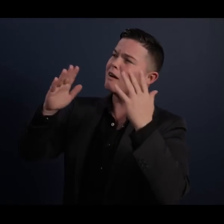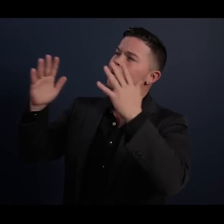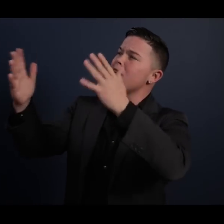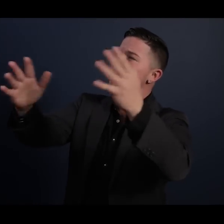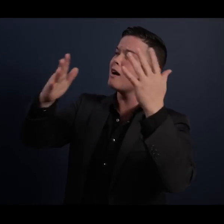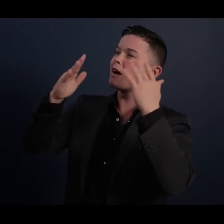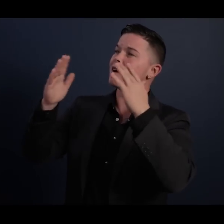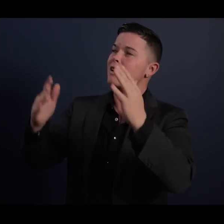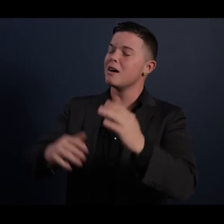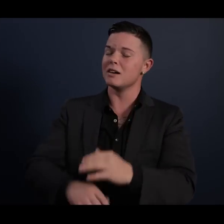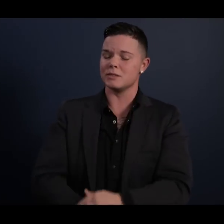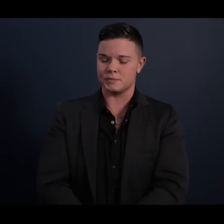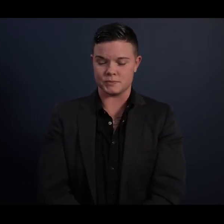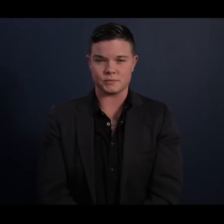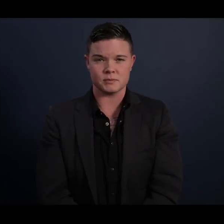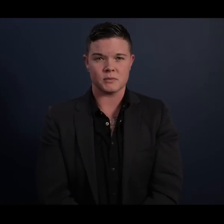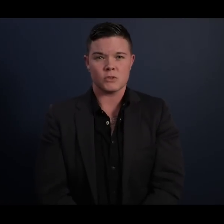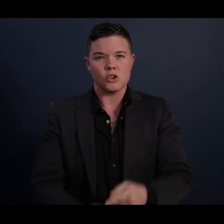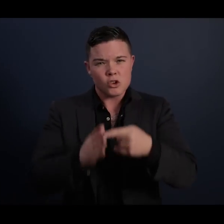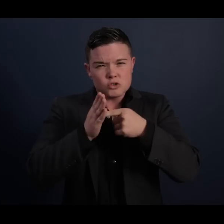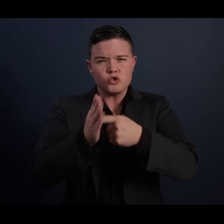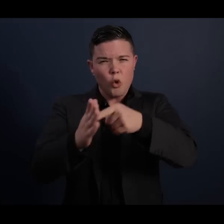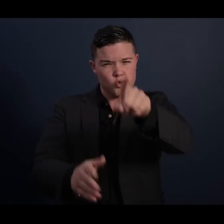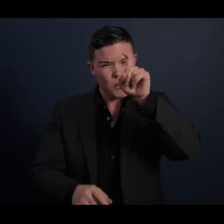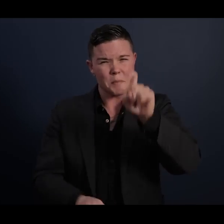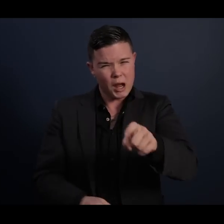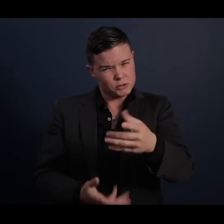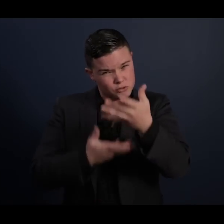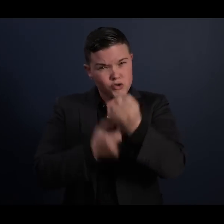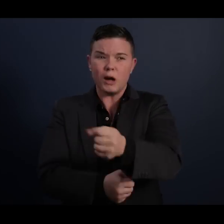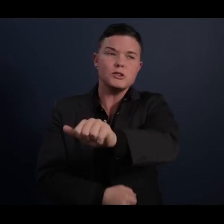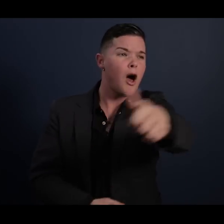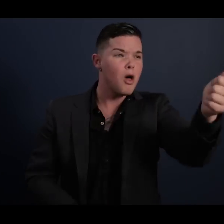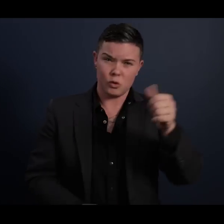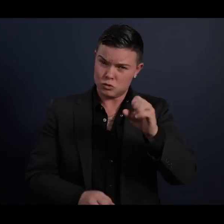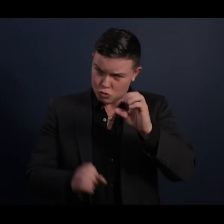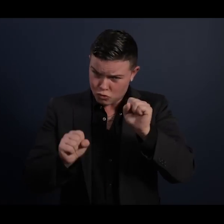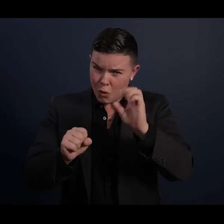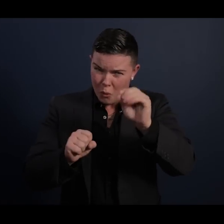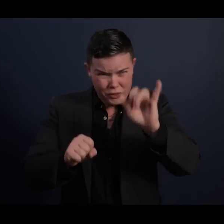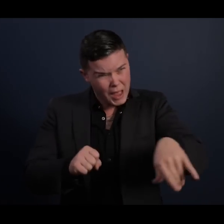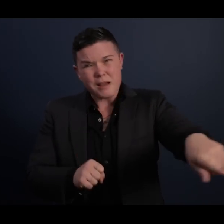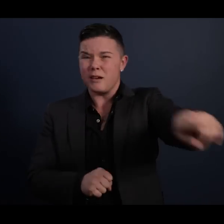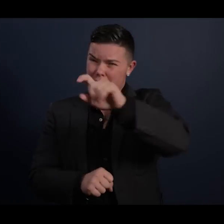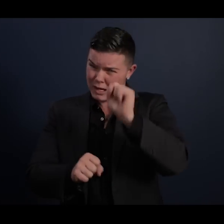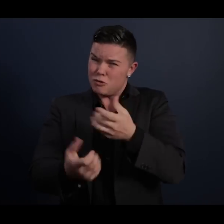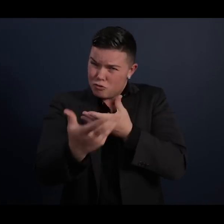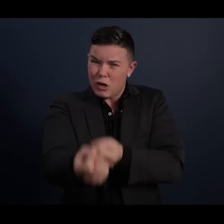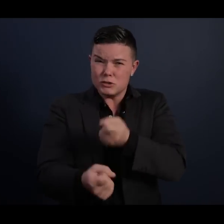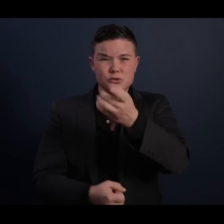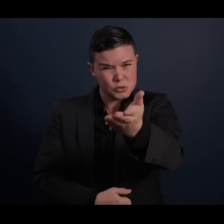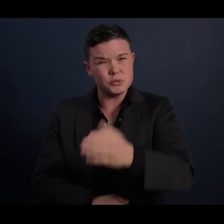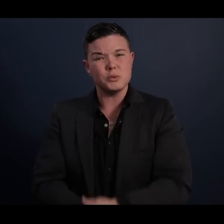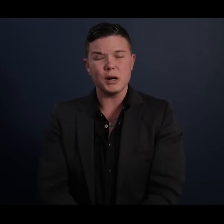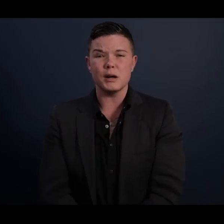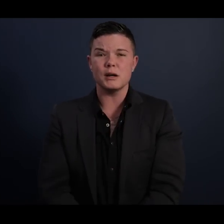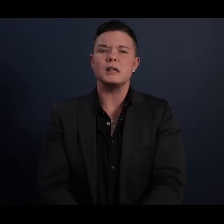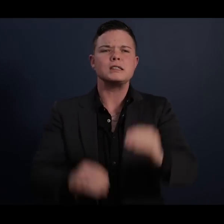To show that you must trust others so that they may trust you. To teach that reconciliation